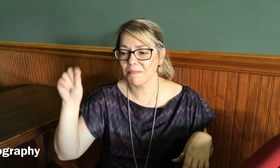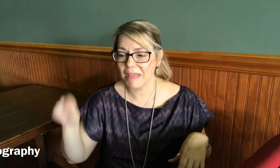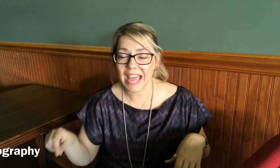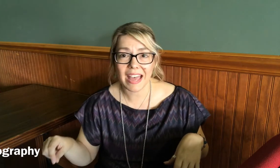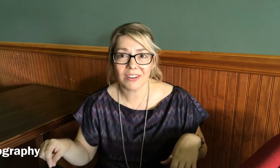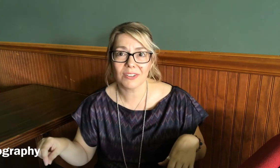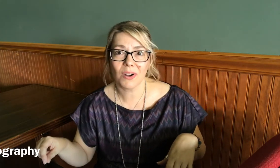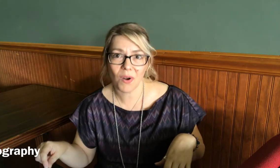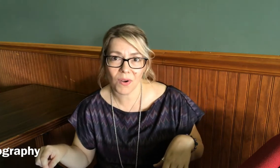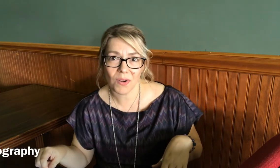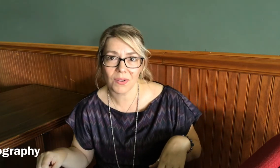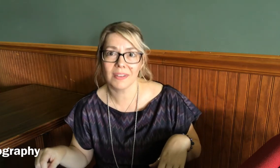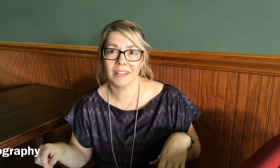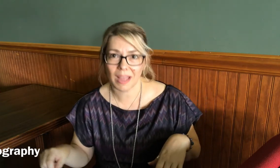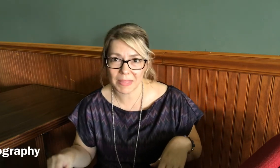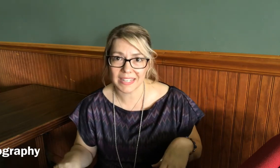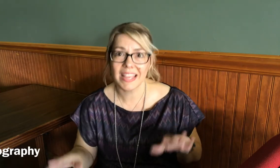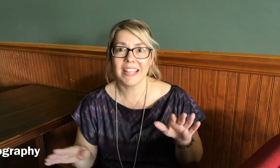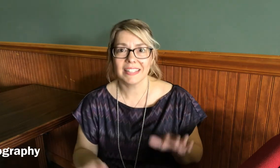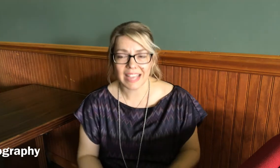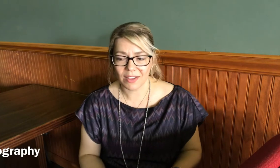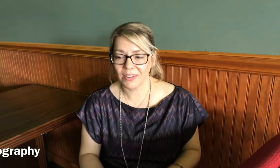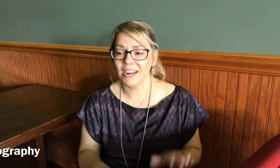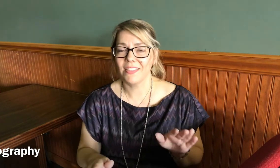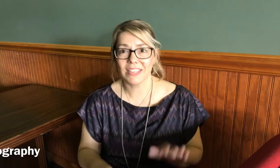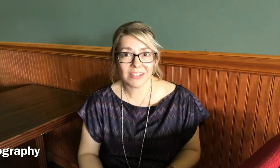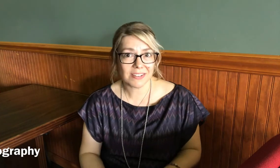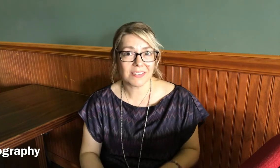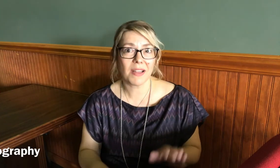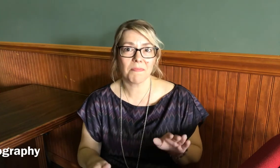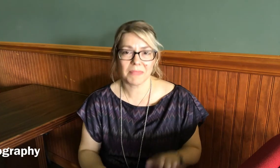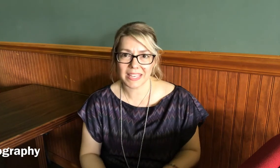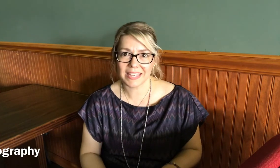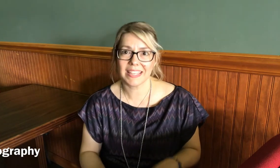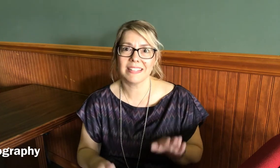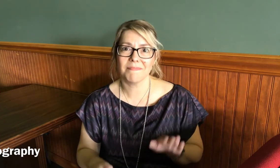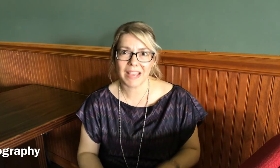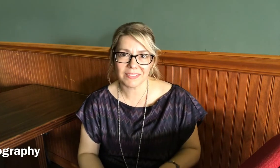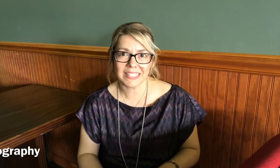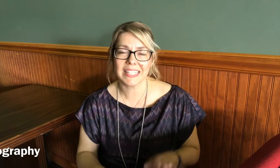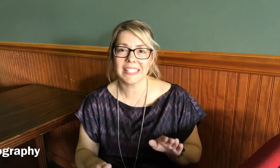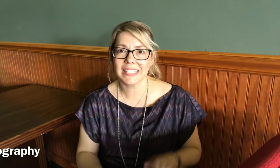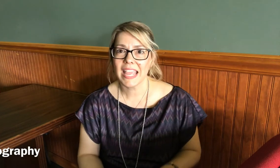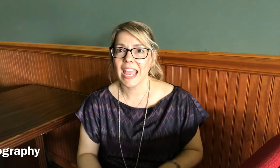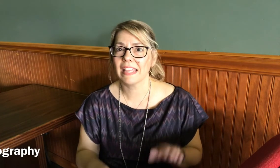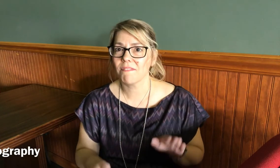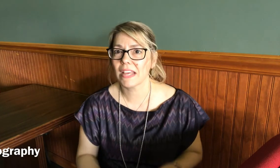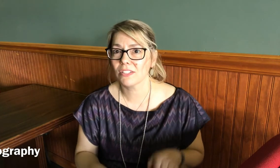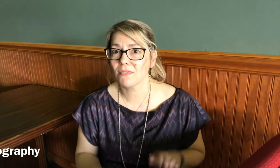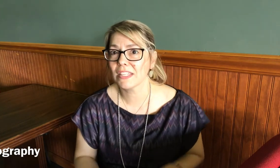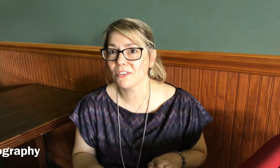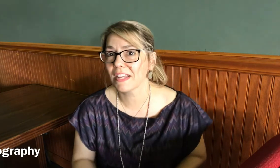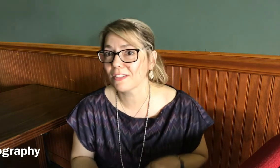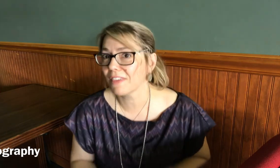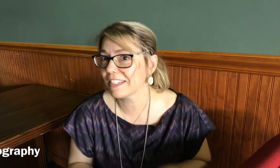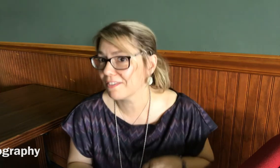Matterhorn coming down the European mountains and get faster and faster and faster